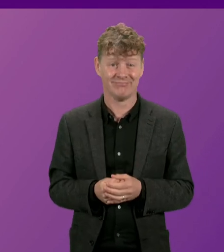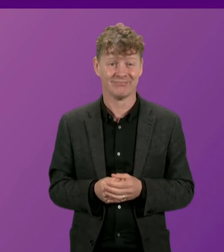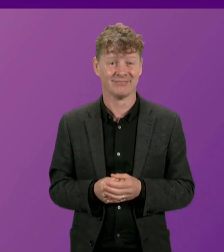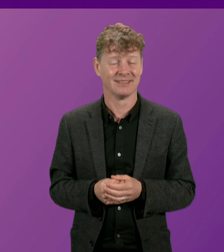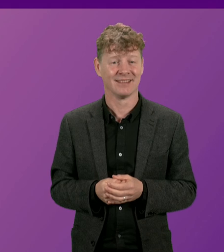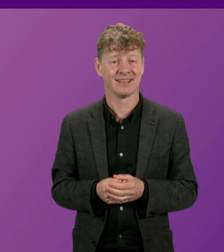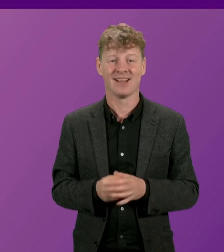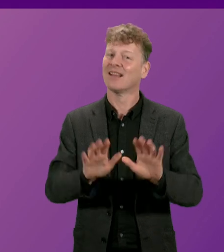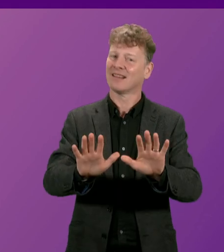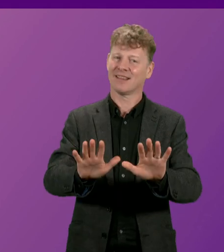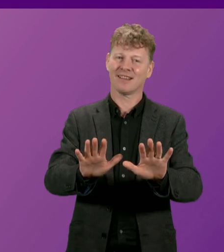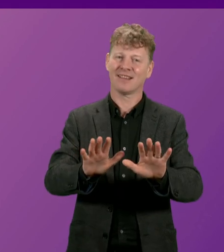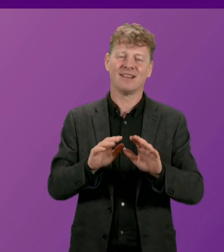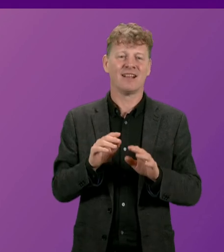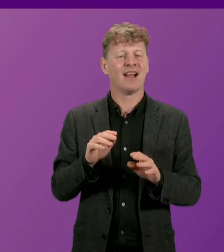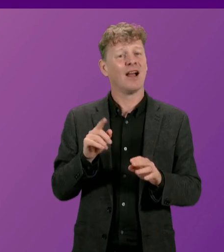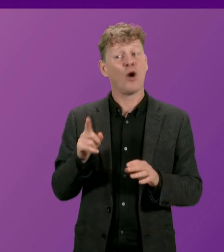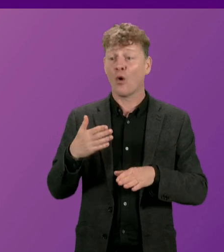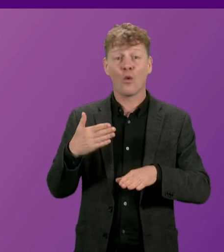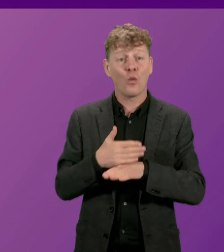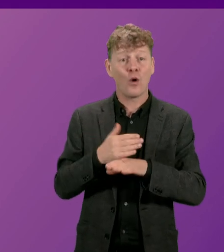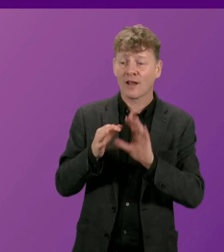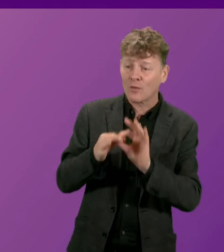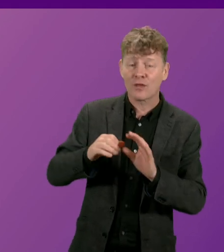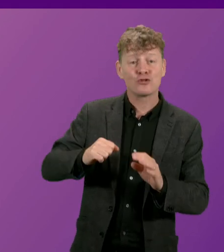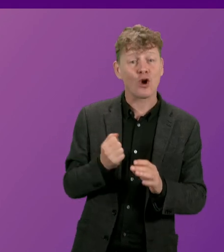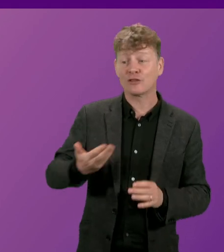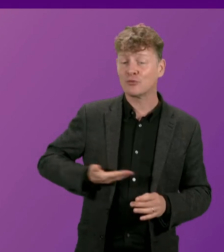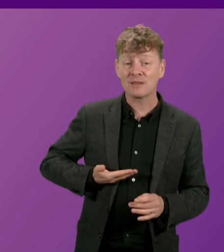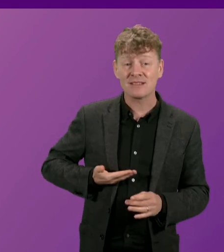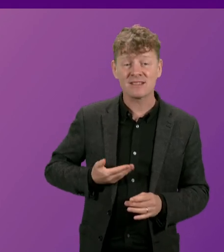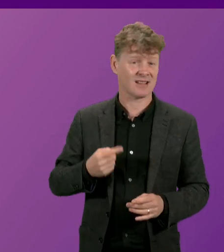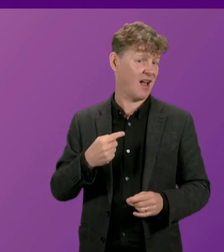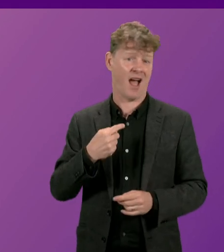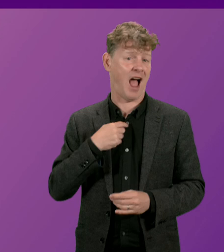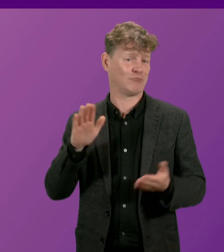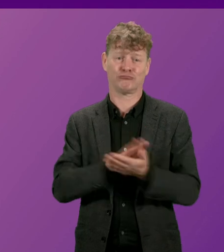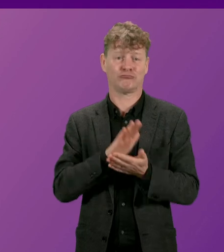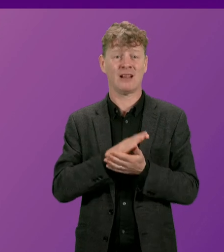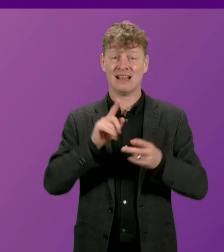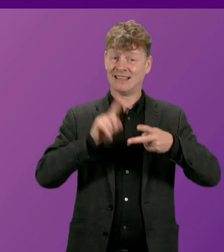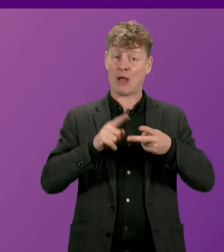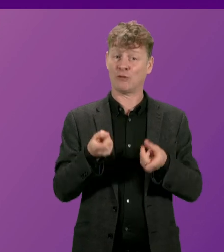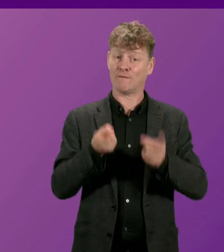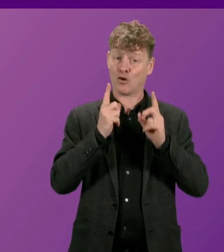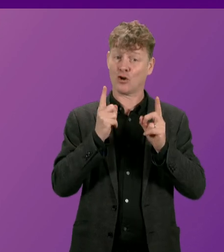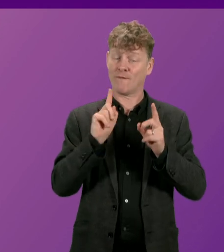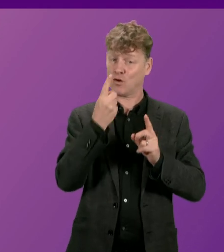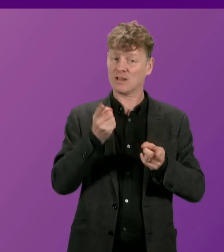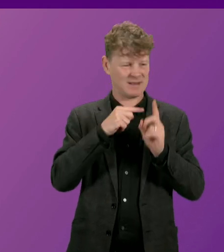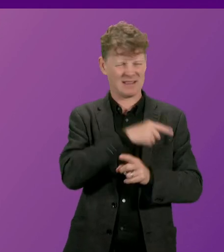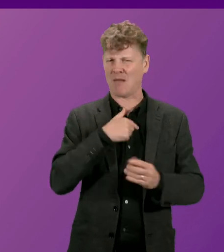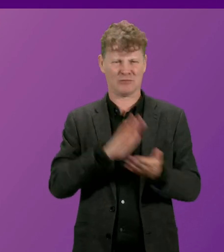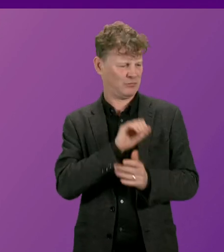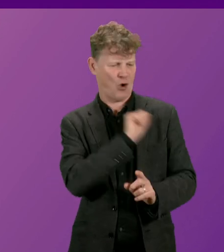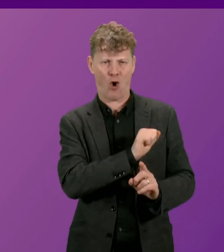It's important do. And when it comes to working with Scottish business, I'm delighted with the engagement the Deputy First Minister is taking forward in leading the